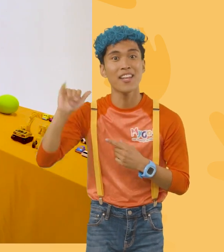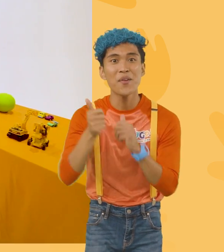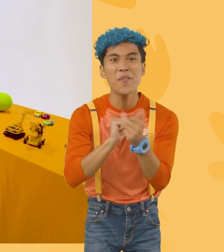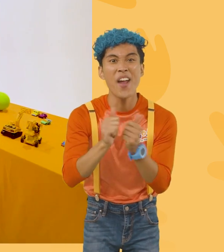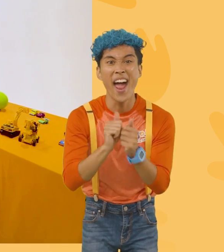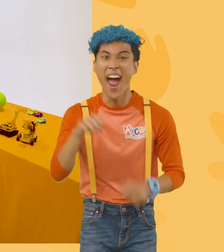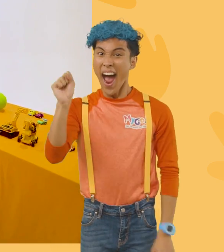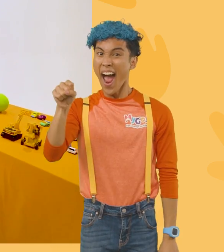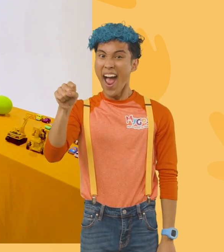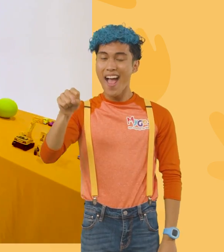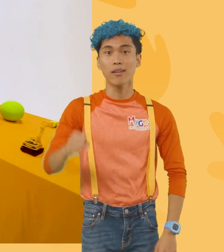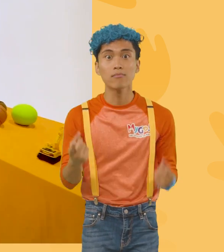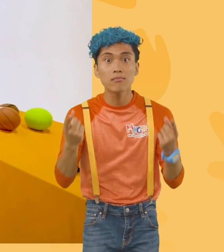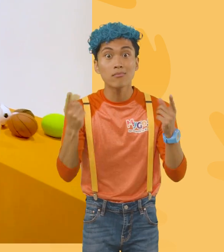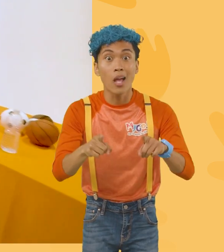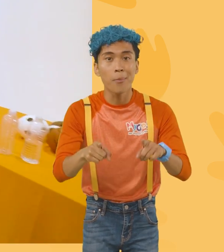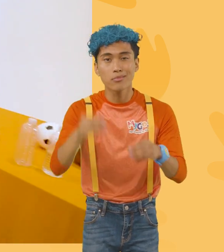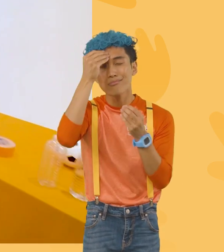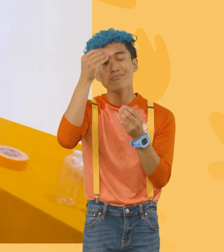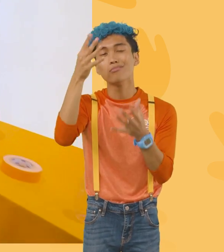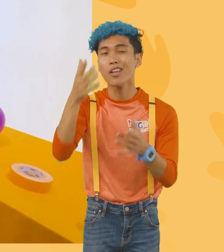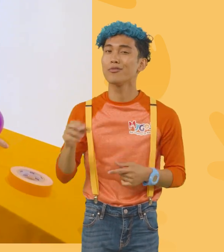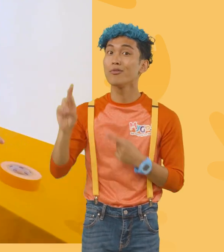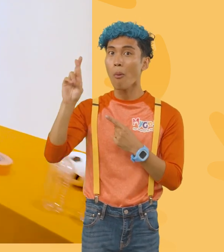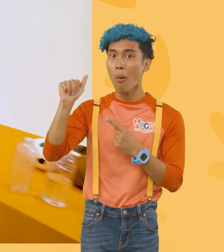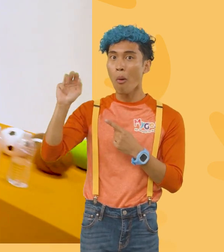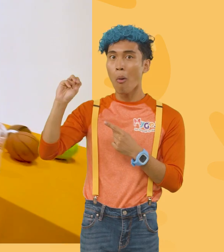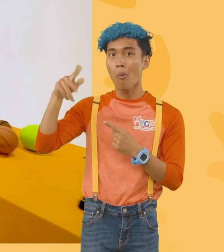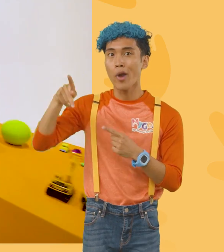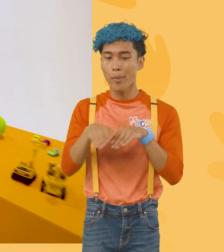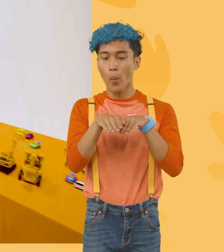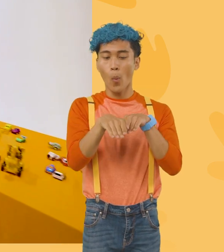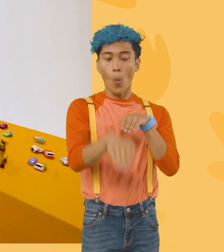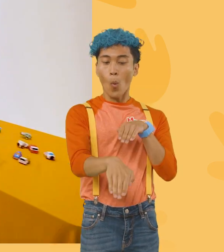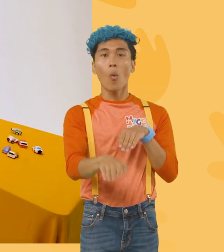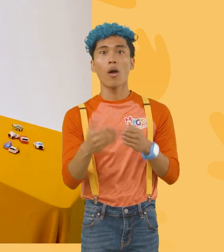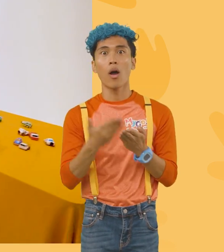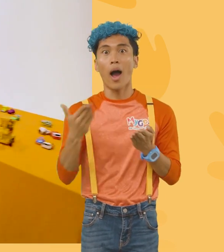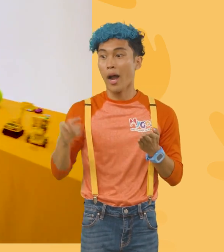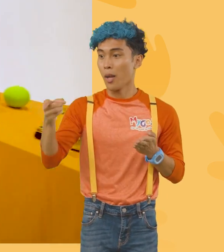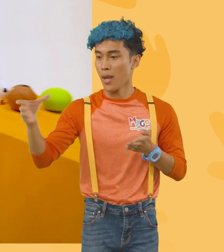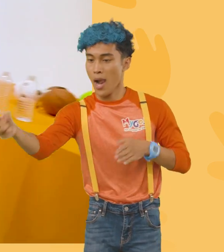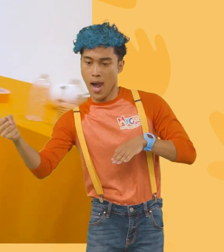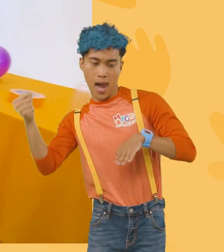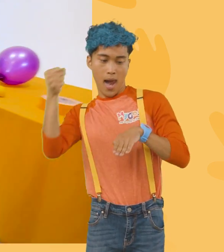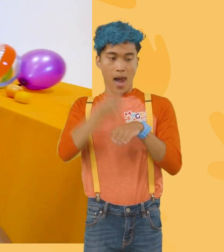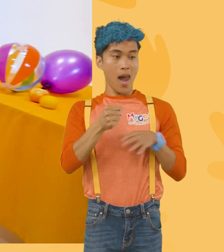Race. Yeah! That's where we put a lot of these items on this ramp. Yeah, see how